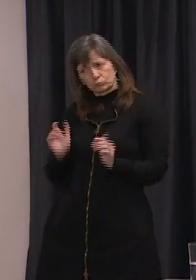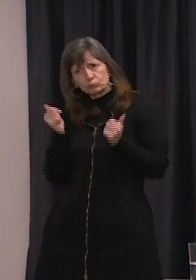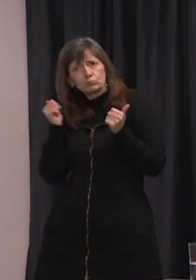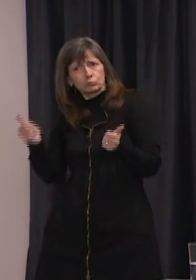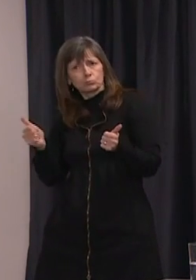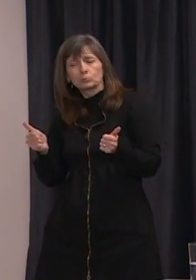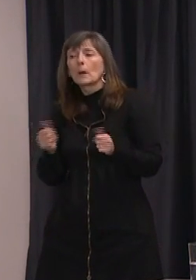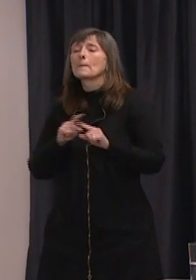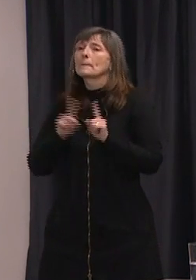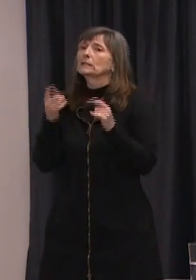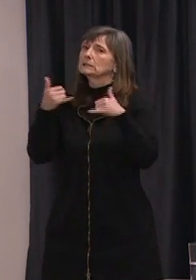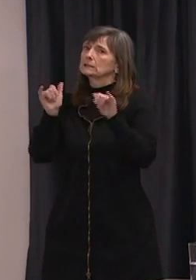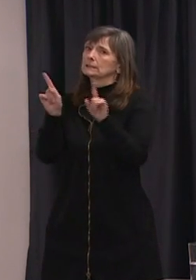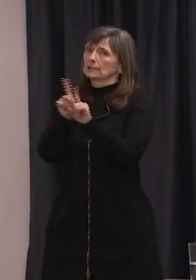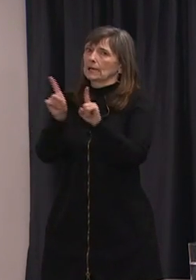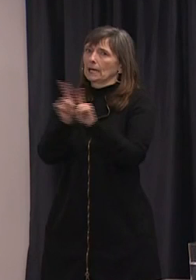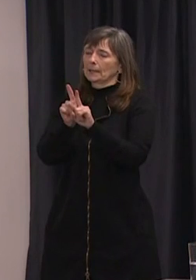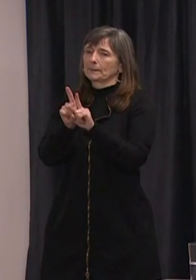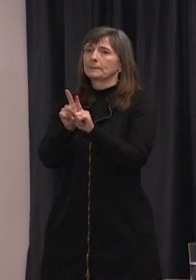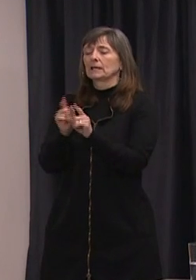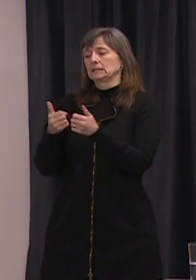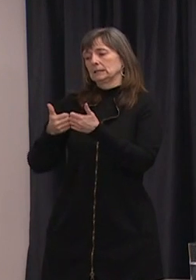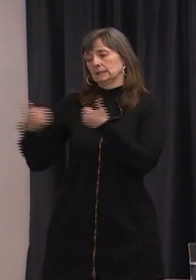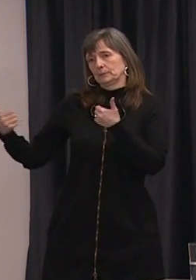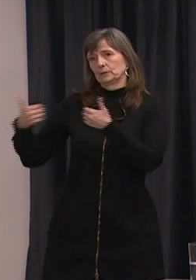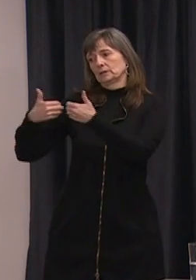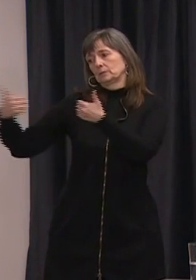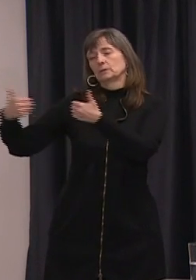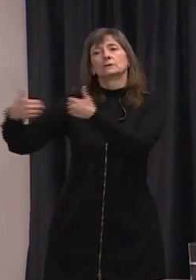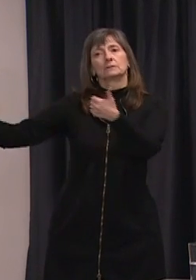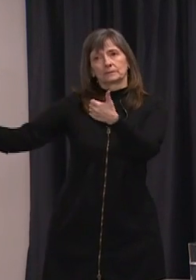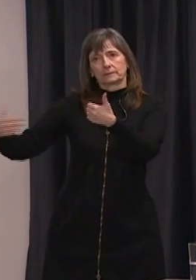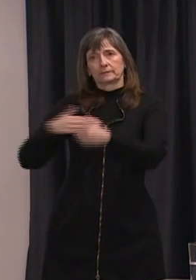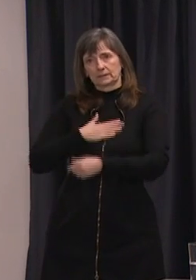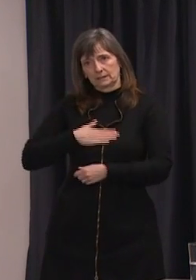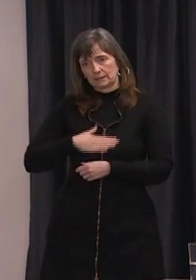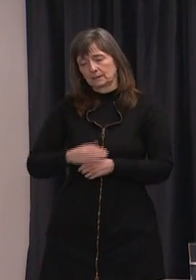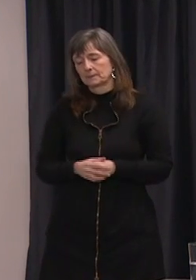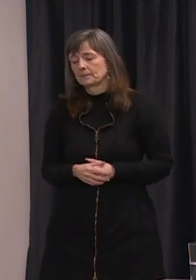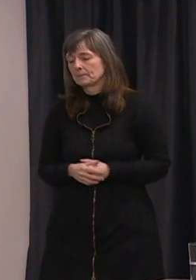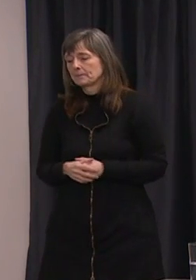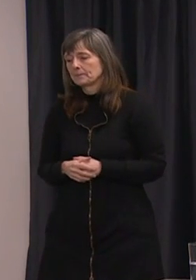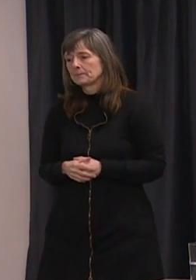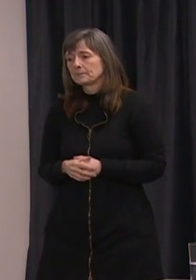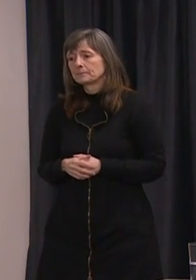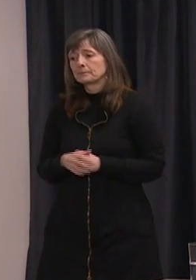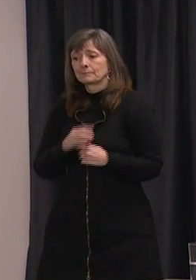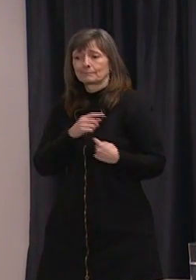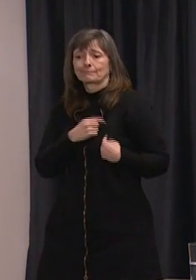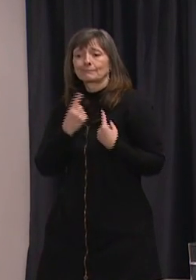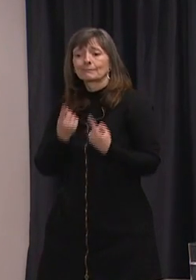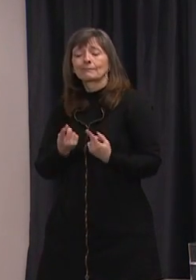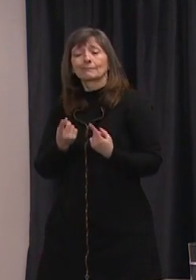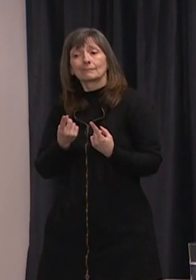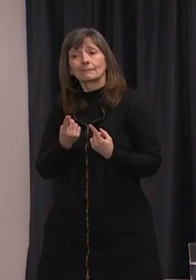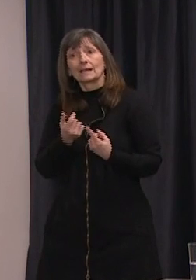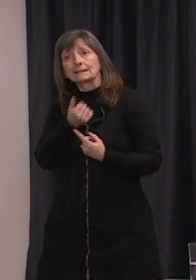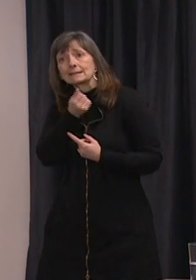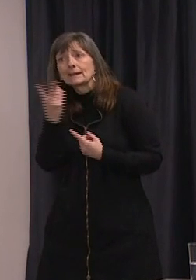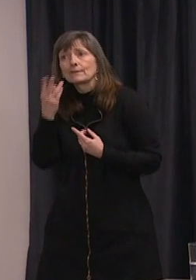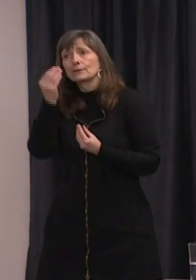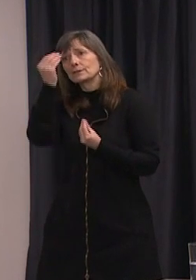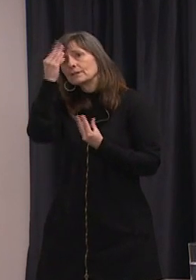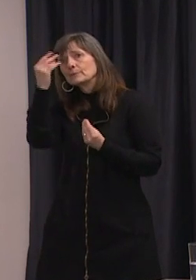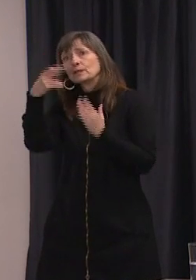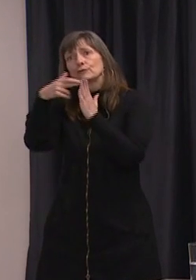respect the principle of social or physical distancing. The measures we have introduced over the past several days will help